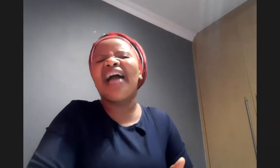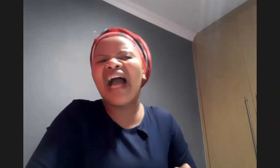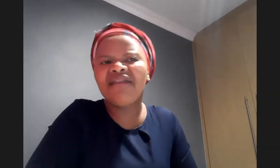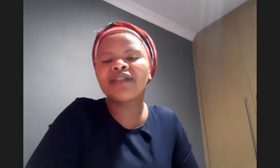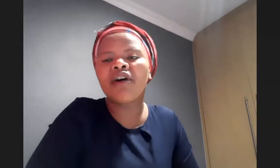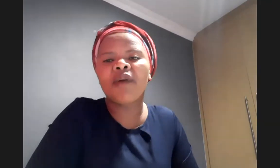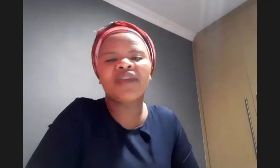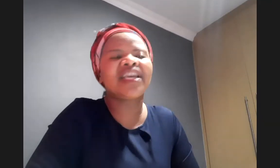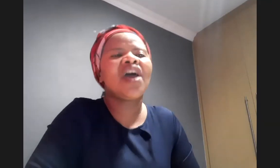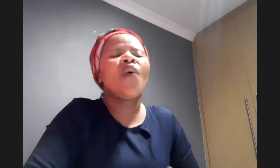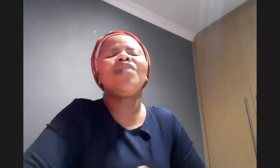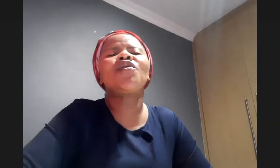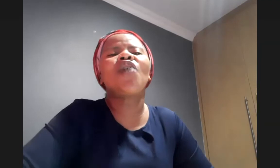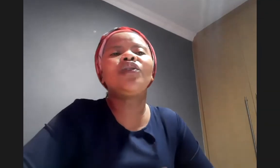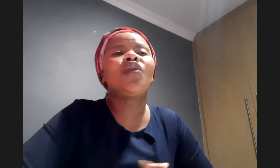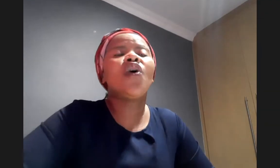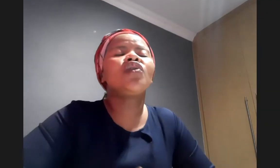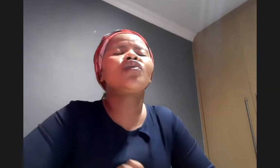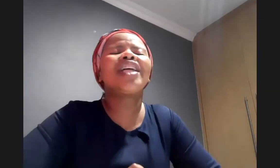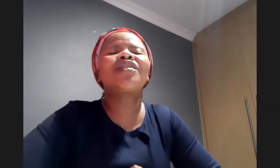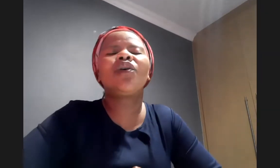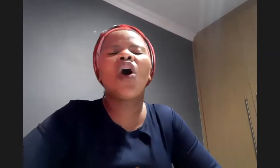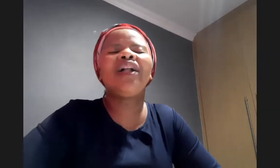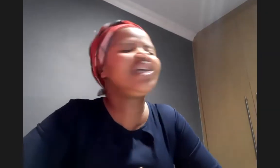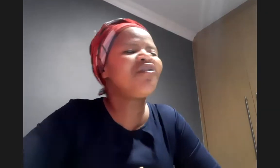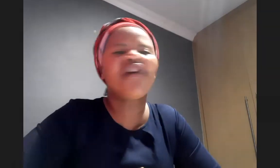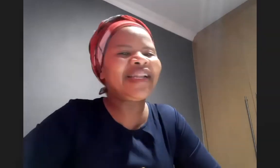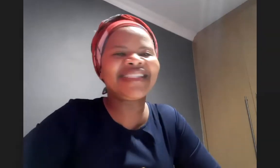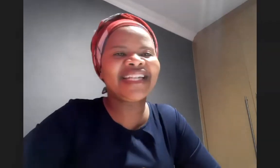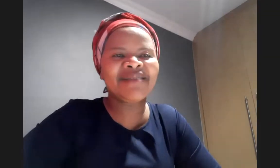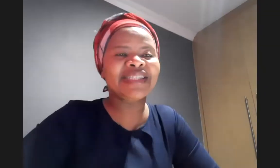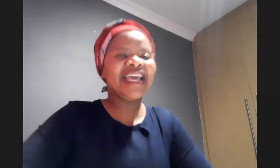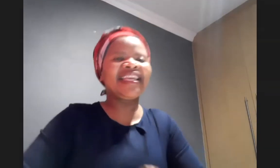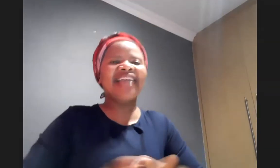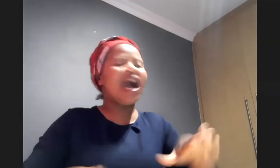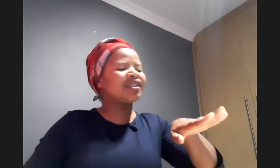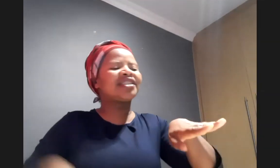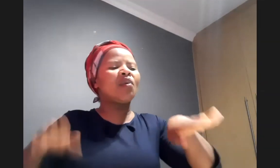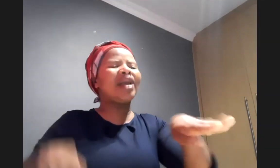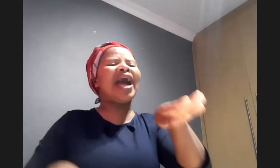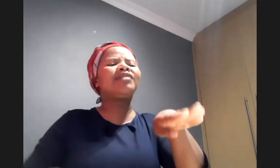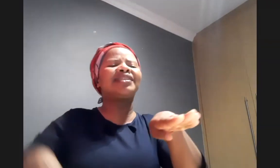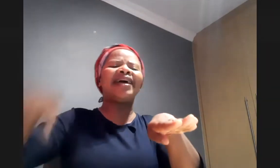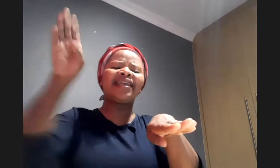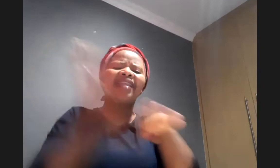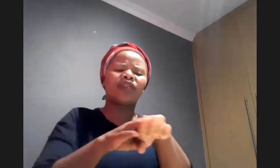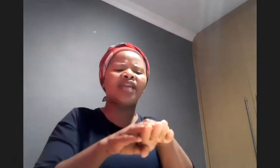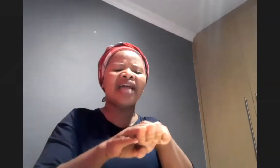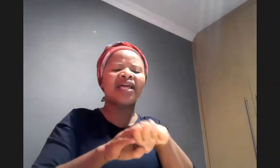havels of poverty when you go to to the so-called informal settlements these houses the one house is standing next to the other